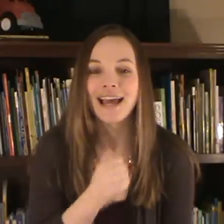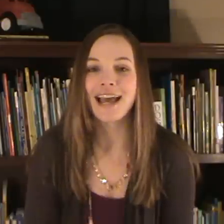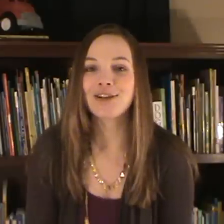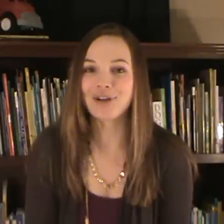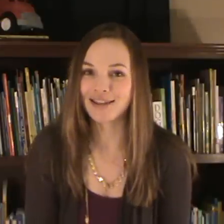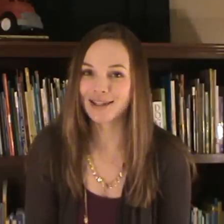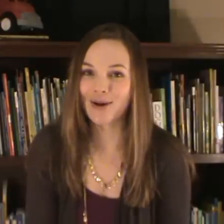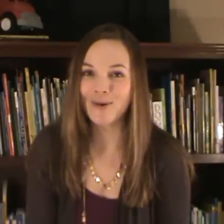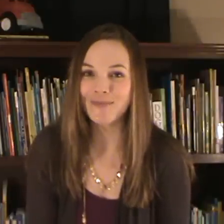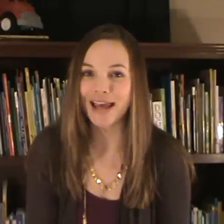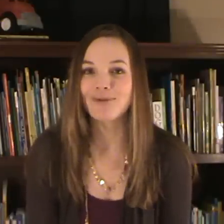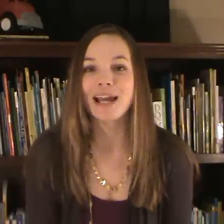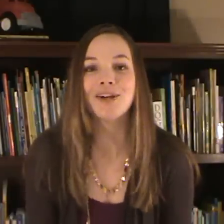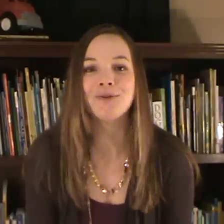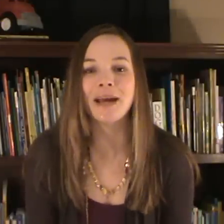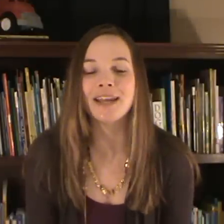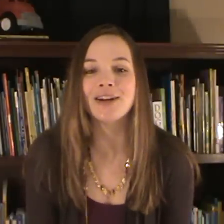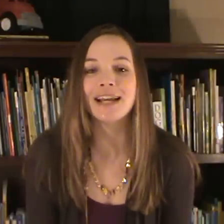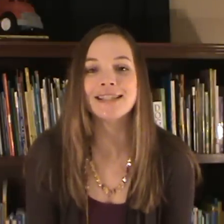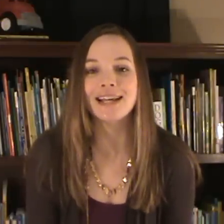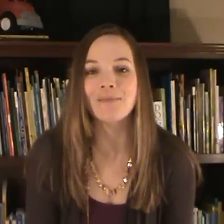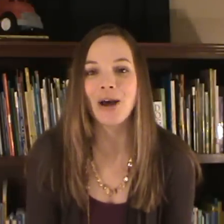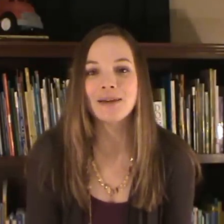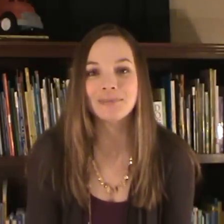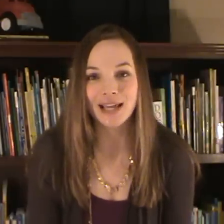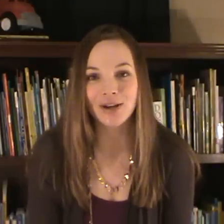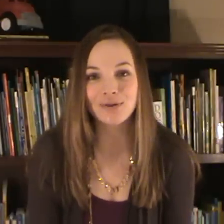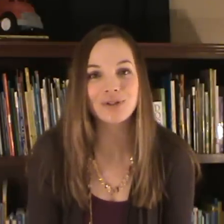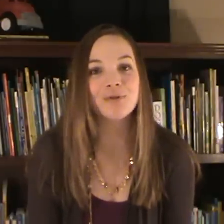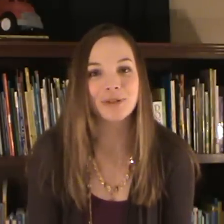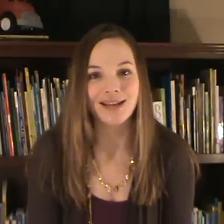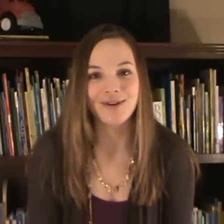Try this at home and we'll catch you back here next time on Play-Doh to Play-Doh.